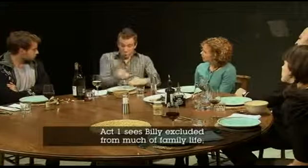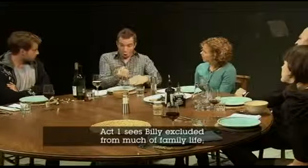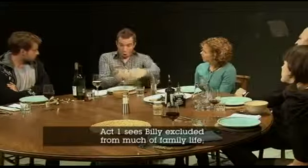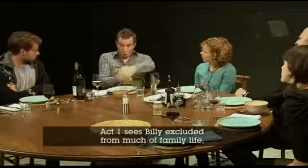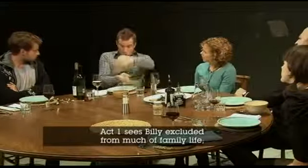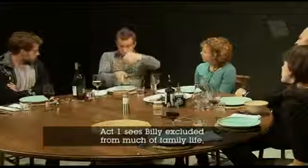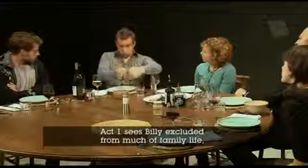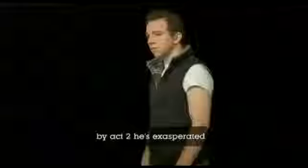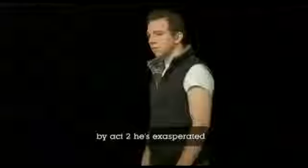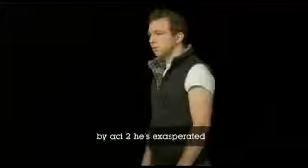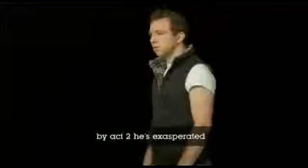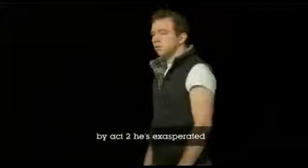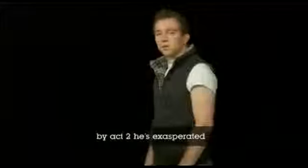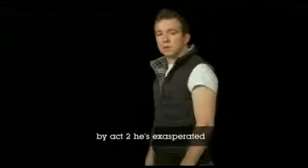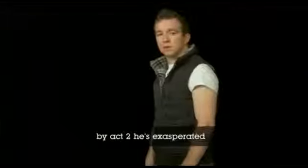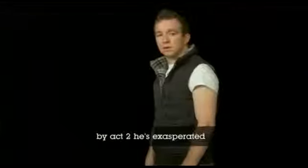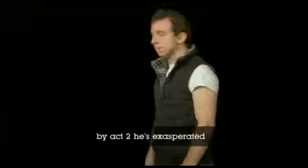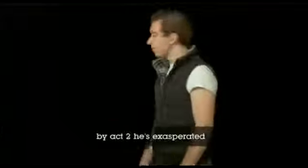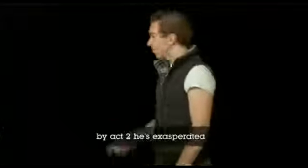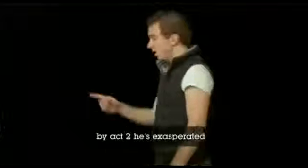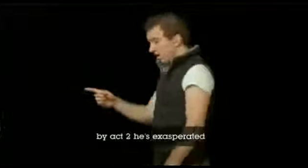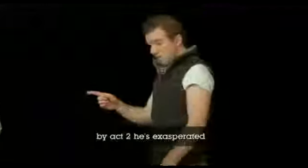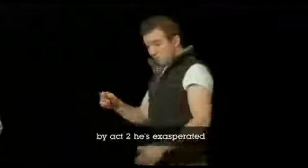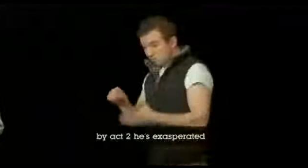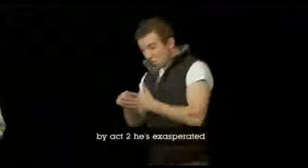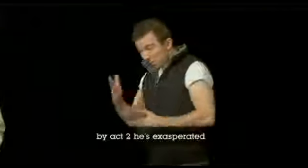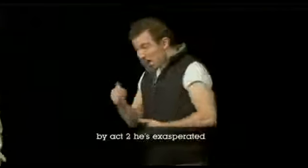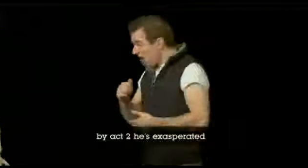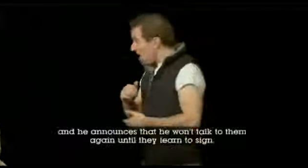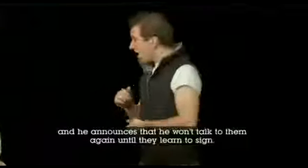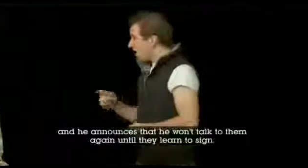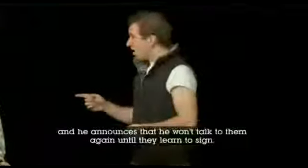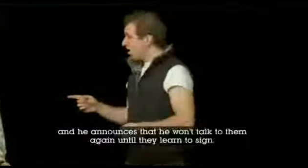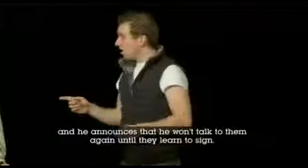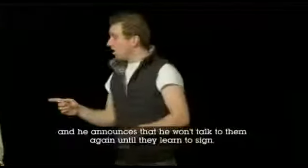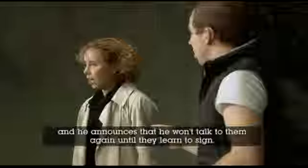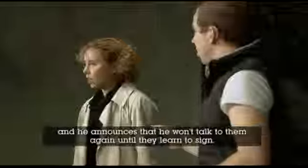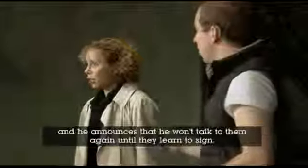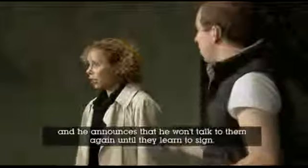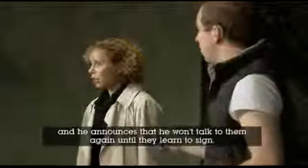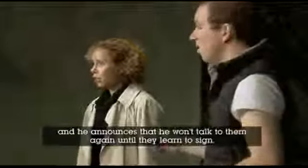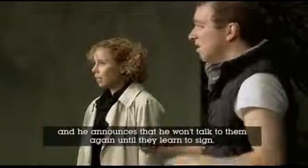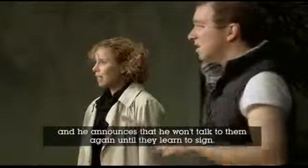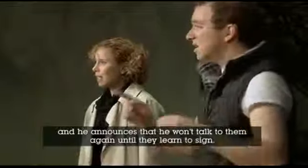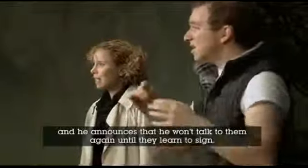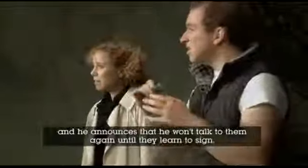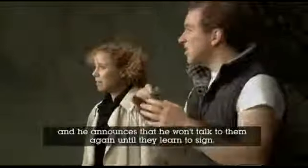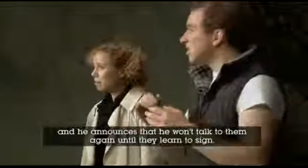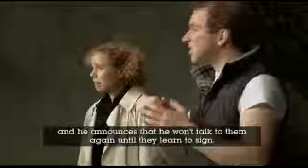left. By Act two, he's exasperated and he announces that he won't talk to them again. And two,